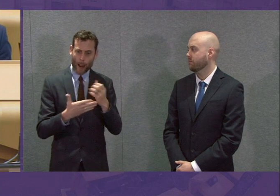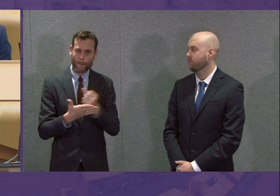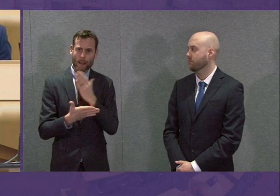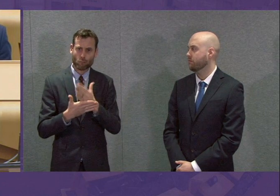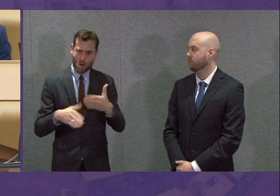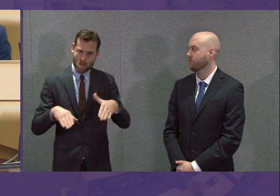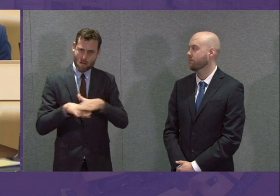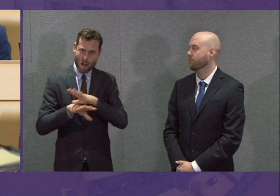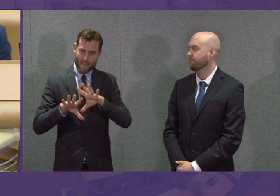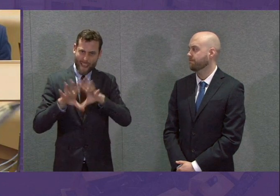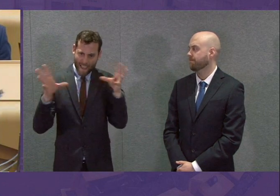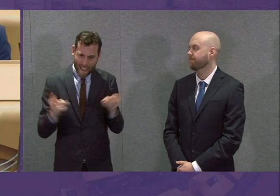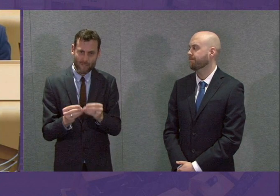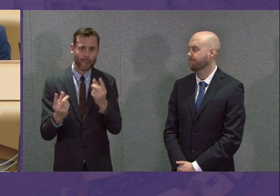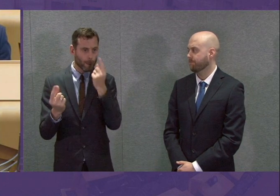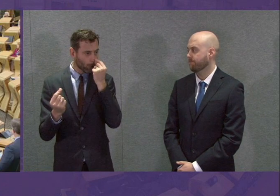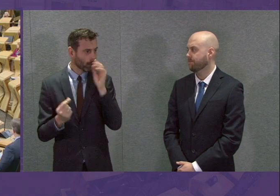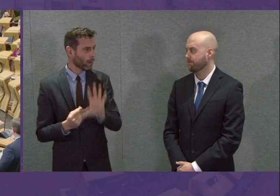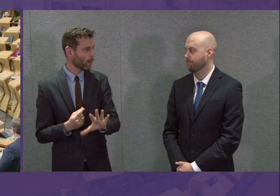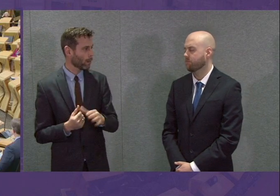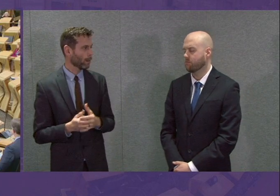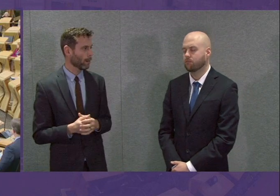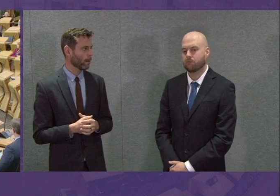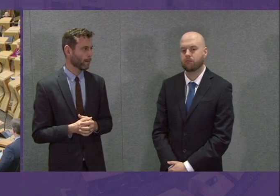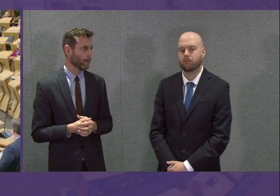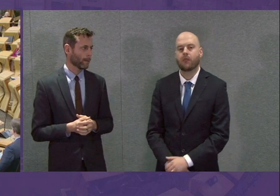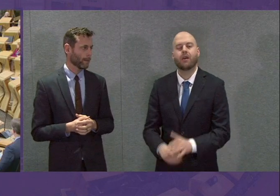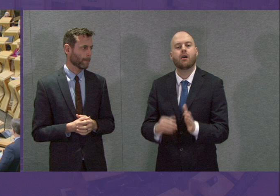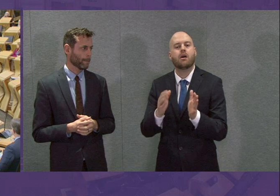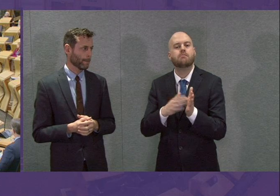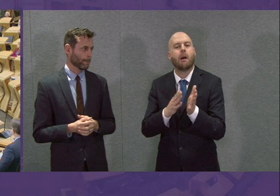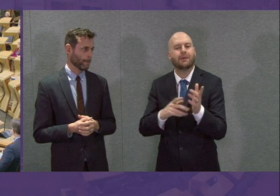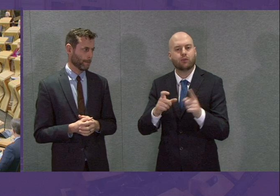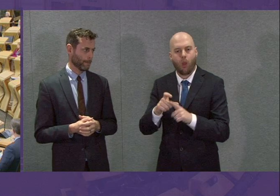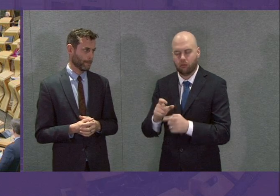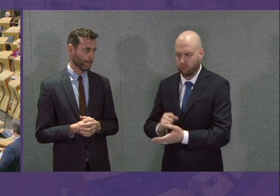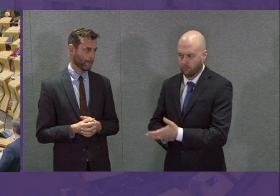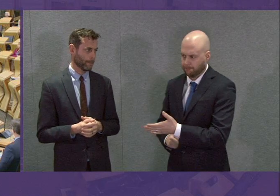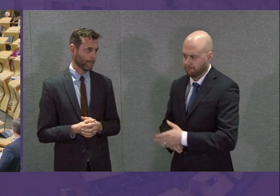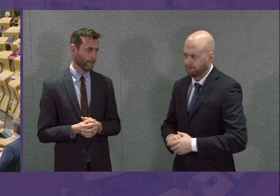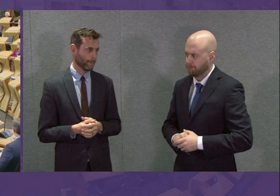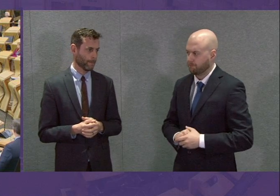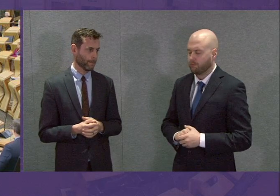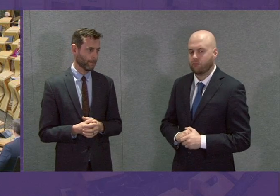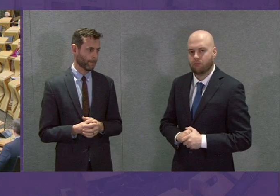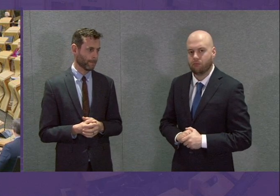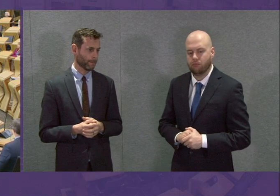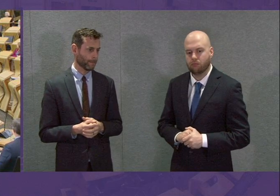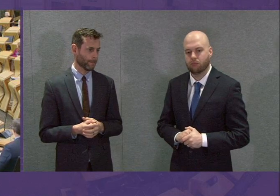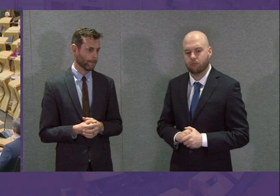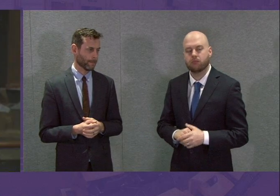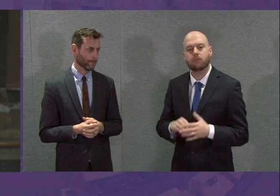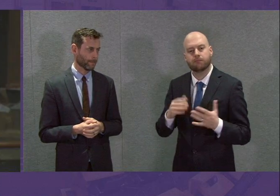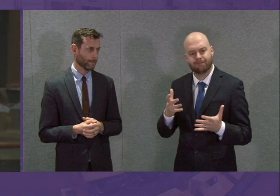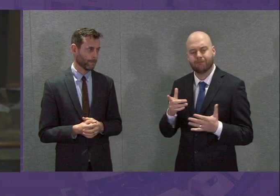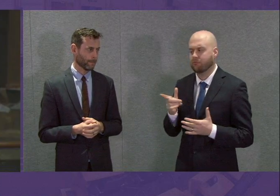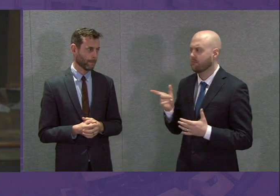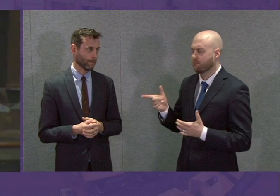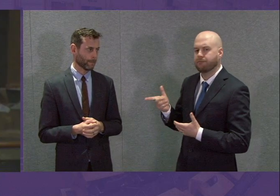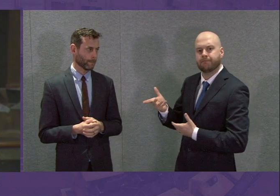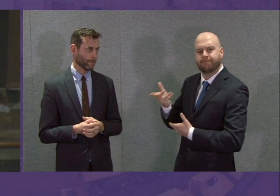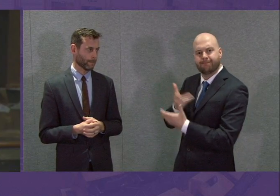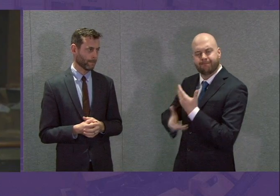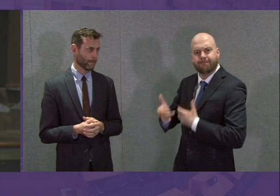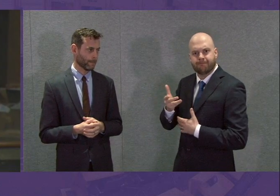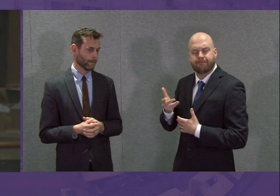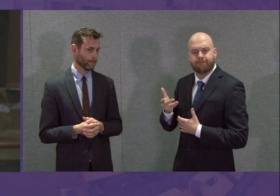absolutely everything we can. Mark MacDonald to be followed by Richard Lyell. On the subject that government can't do it alone, I've been contacted by a small